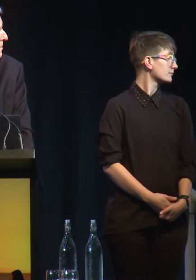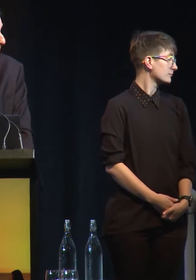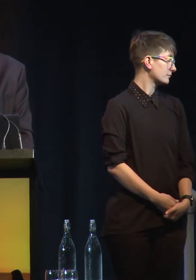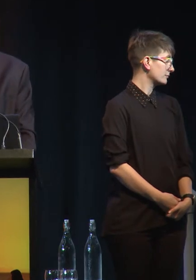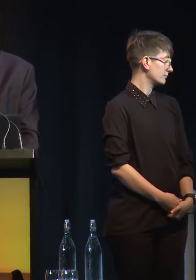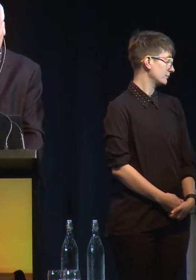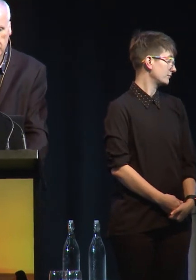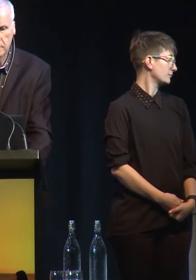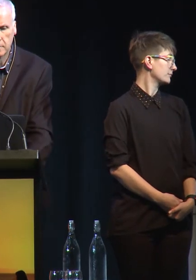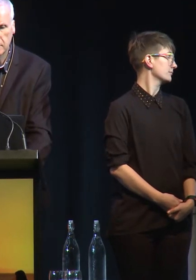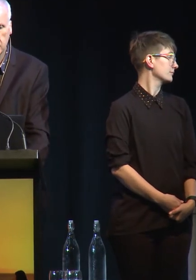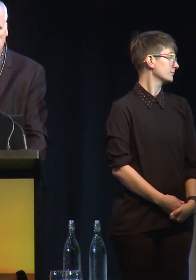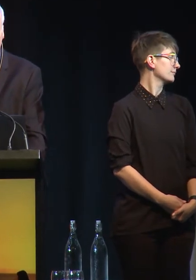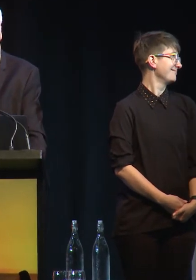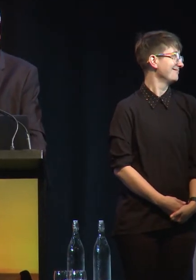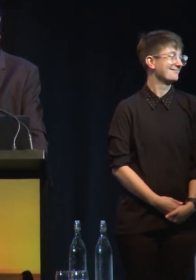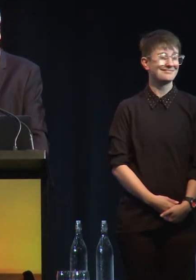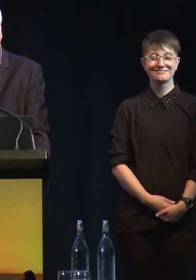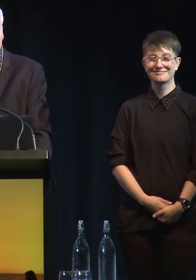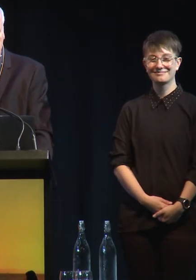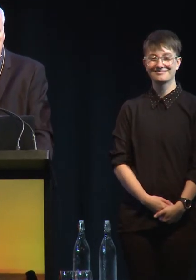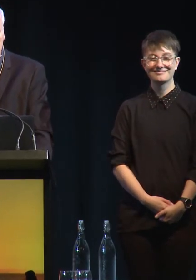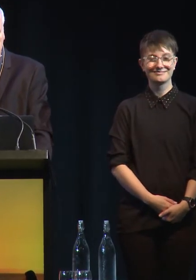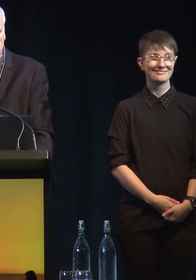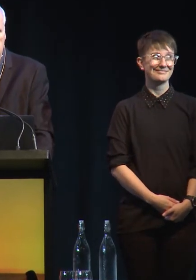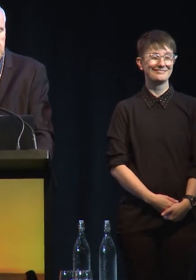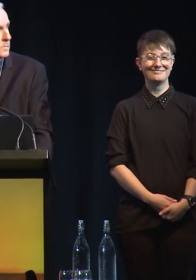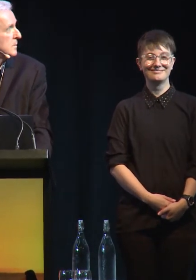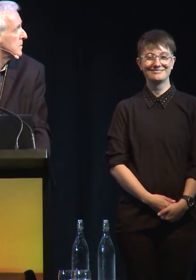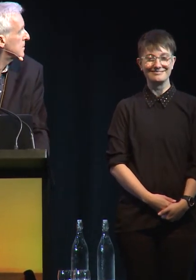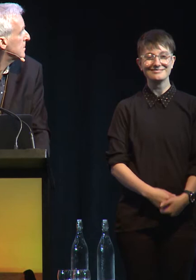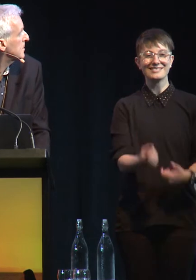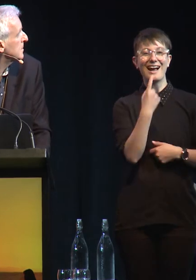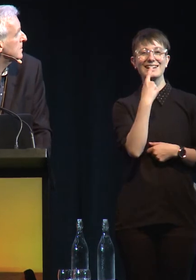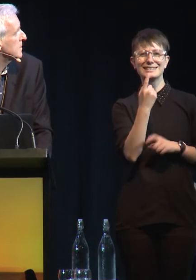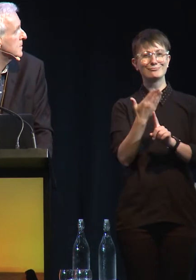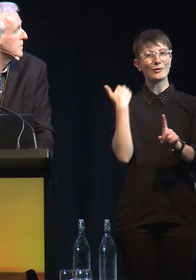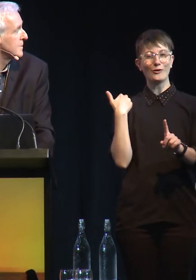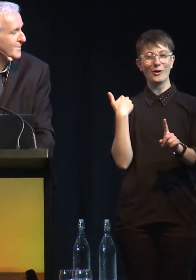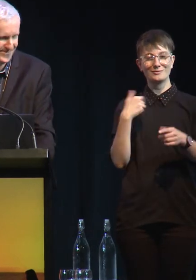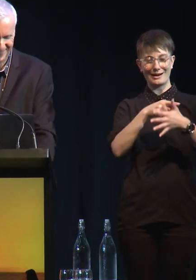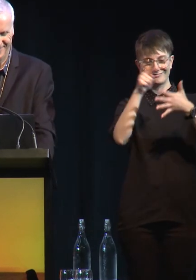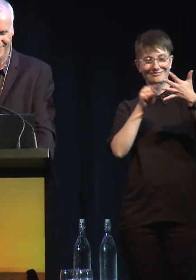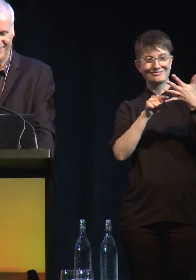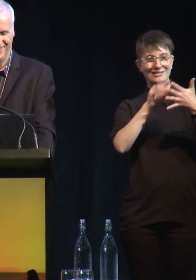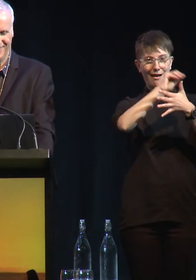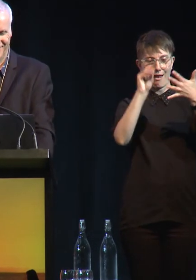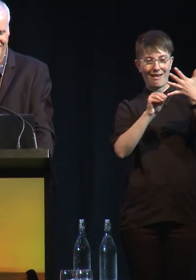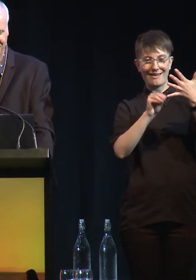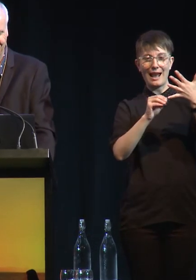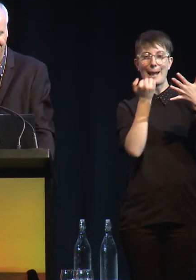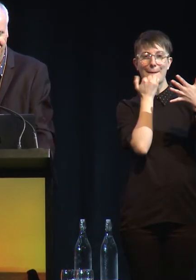So I said earlier that we're number five in heart disease, number five in diabetes,